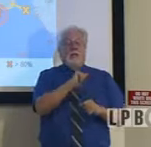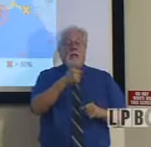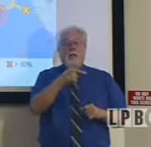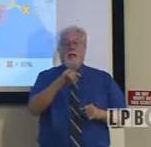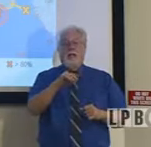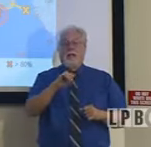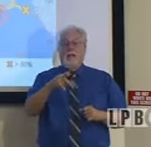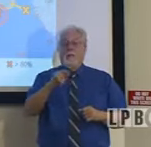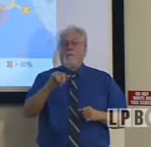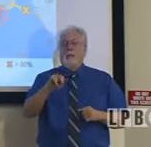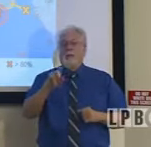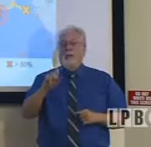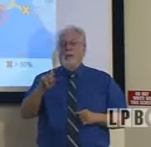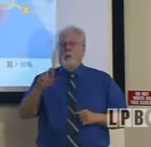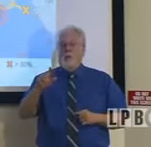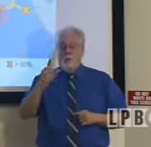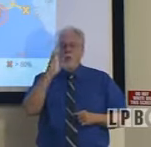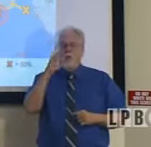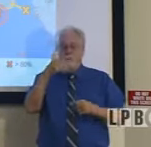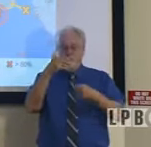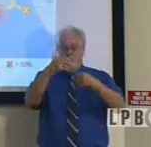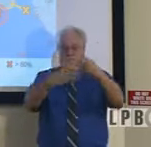tell you what you need to do to be ready.